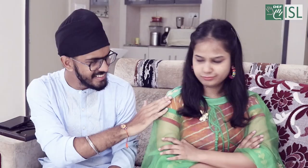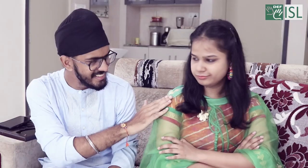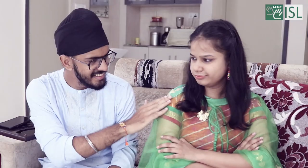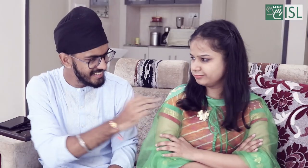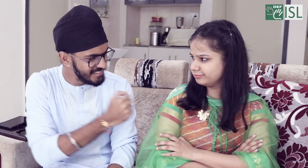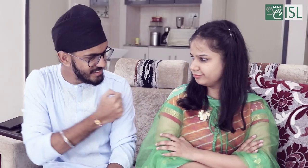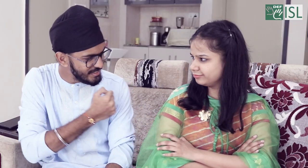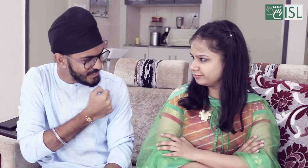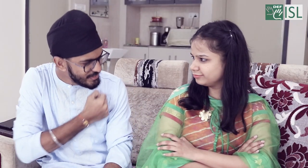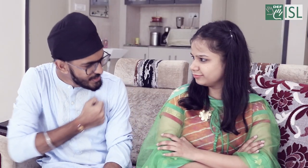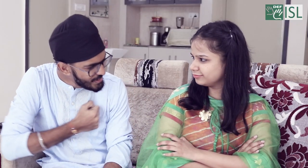Sorry.